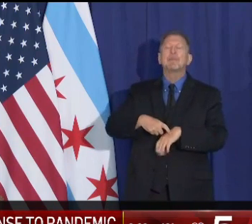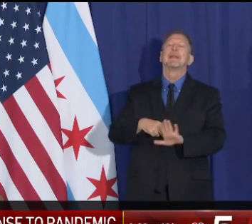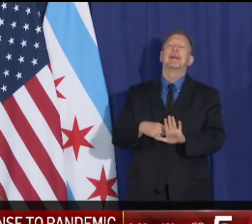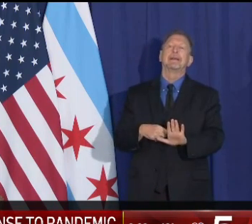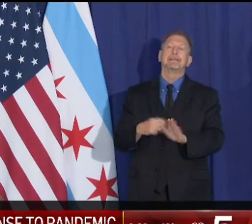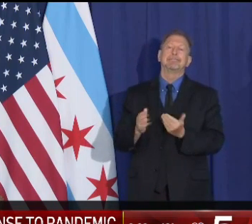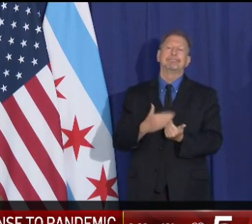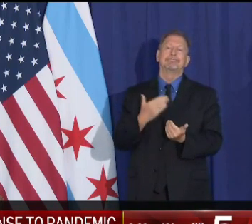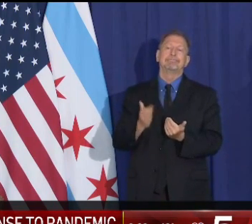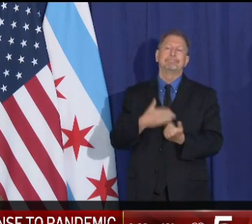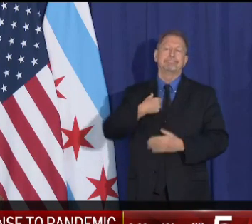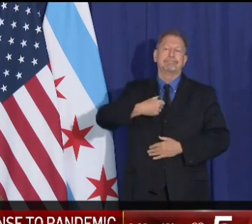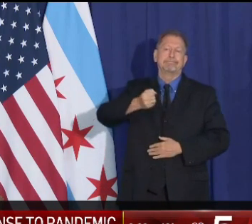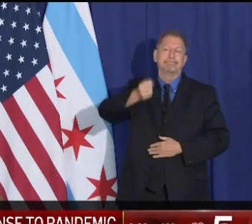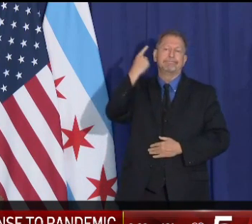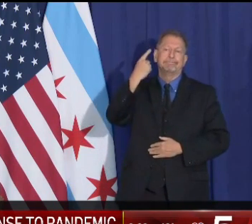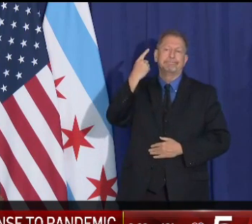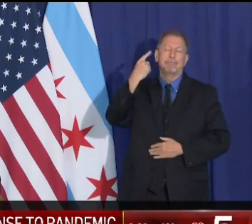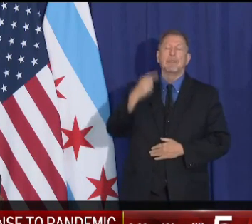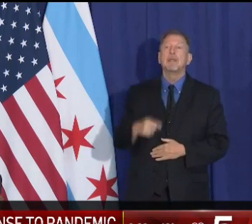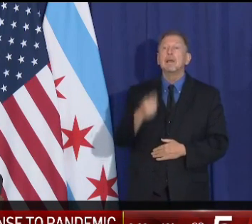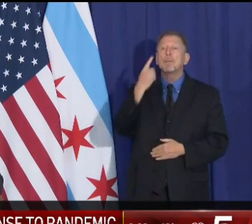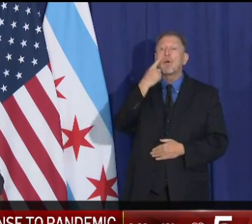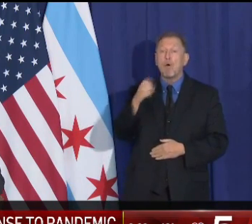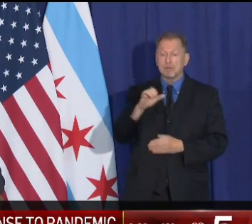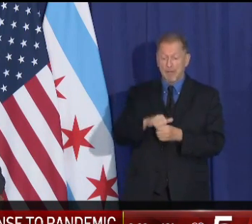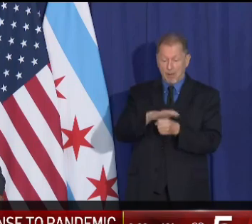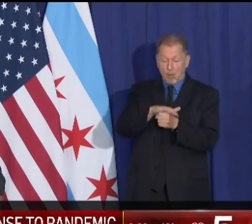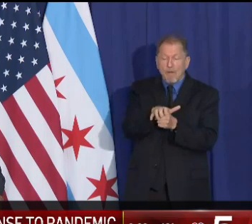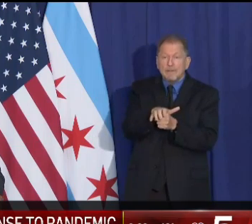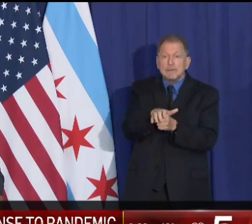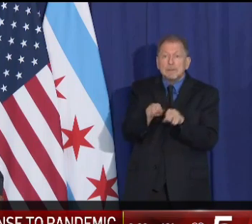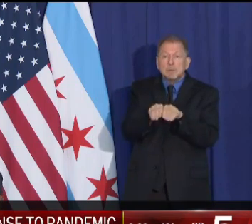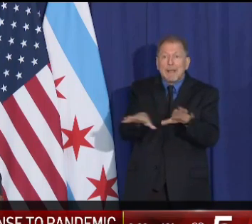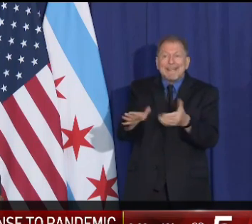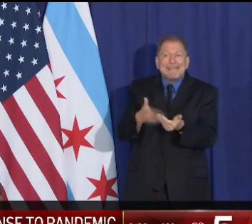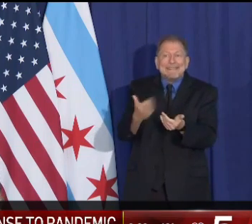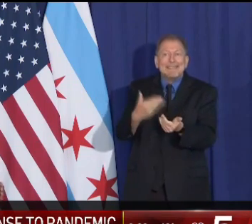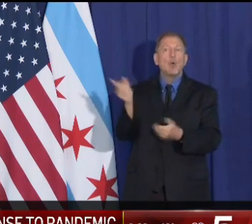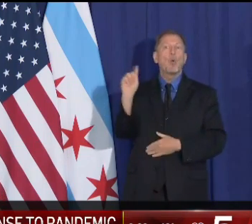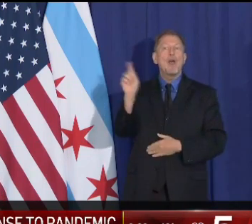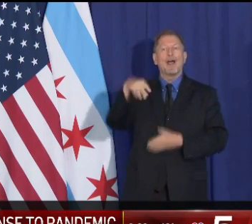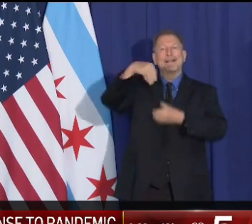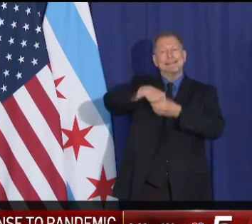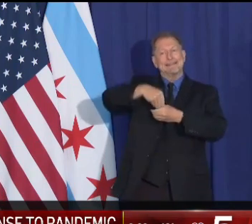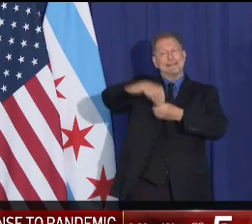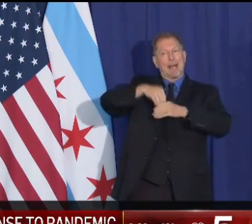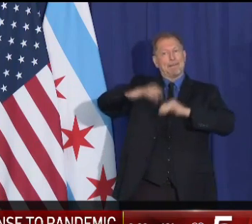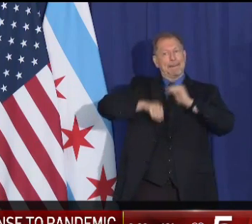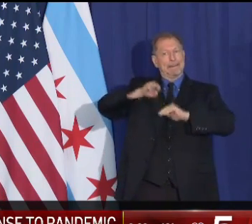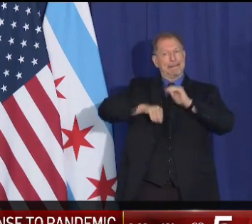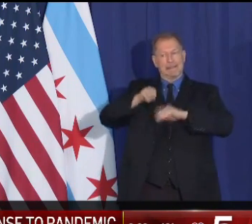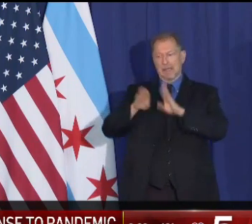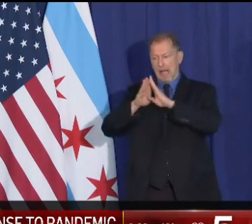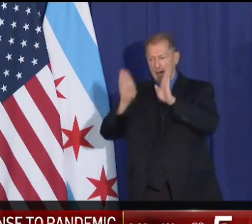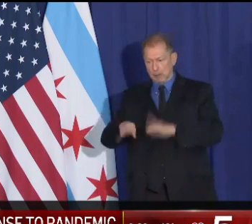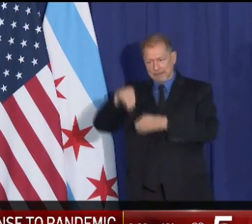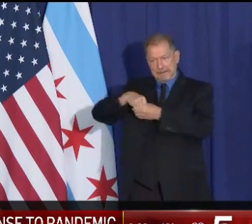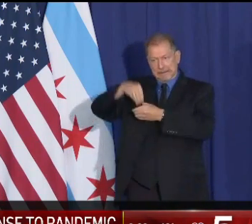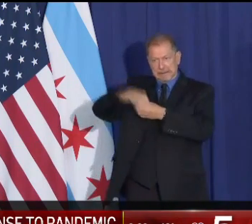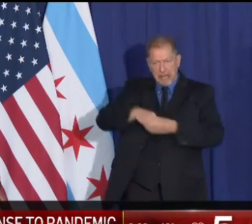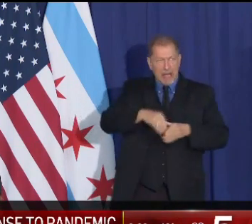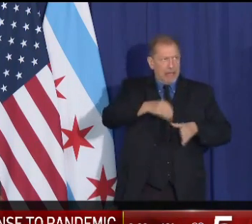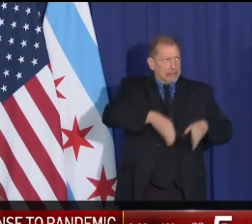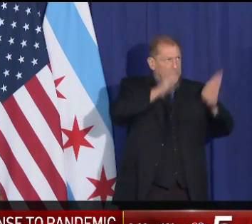stock. COVID thrives in enclosed spaces. And as the weather cools and people spend more